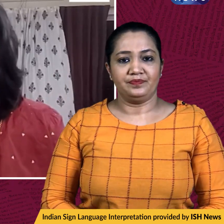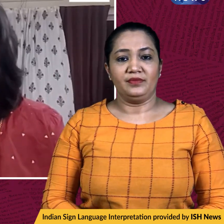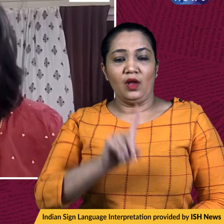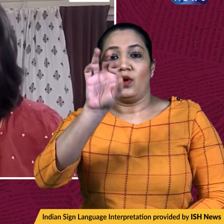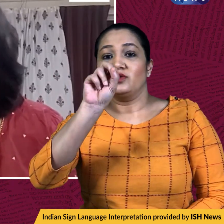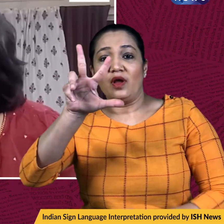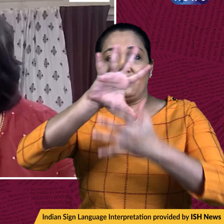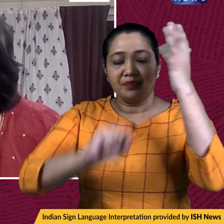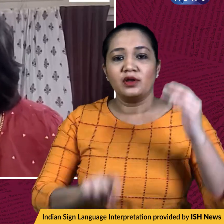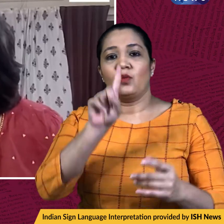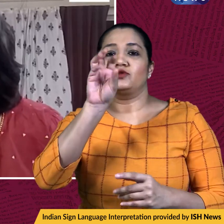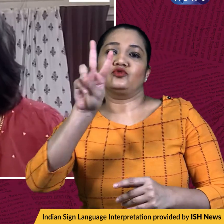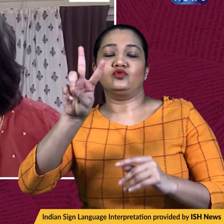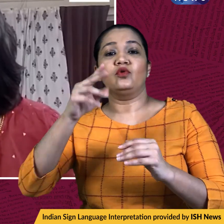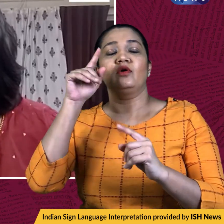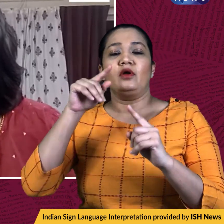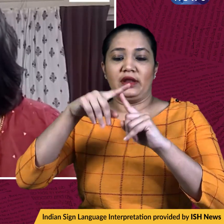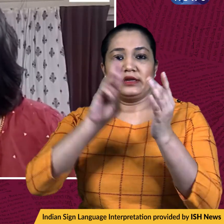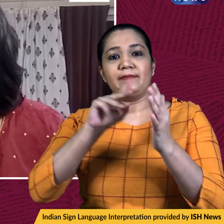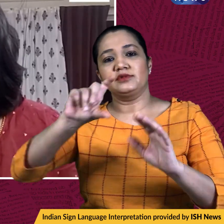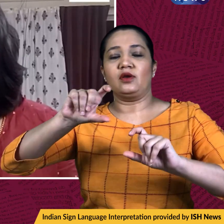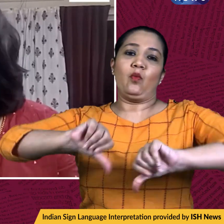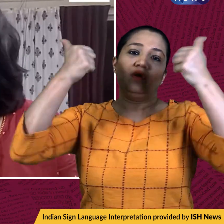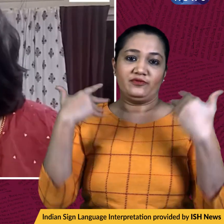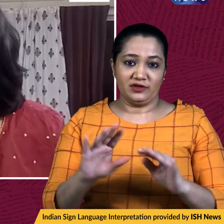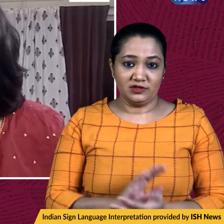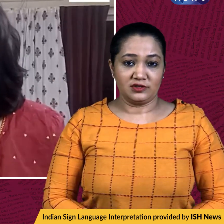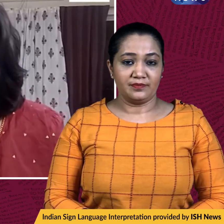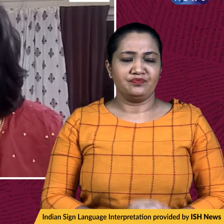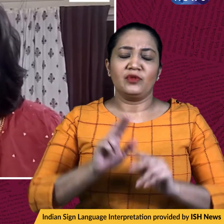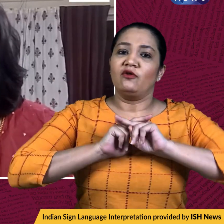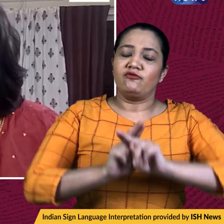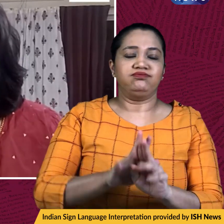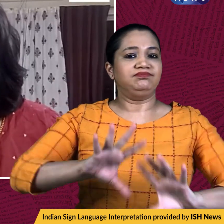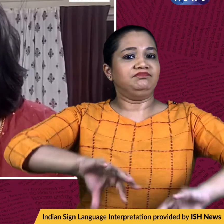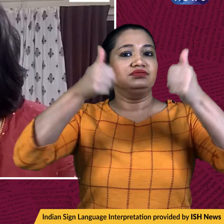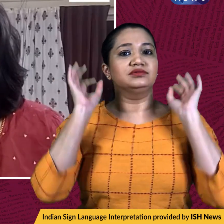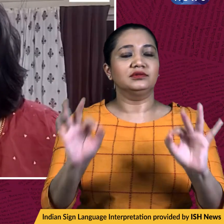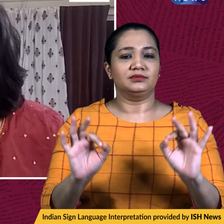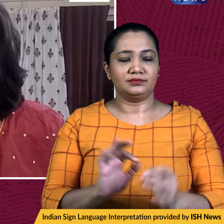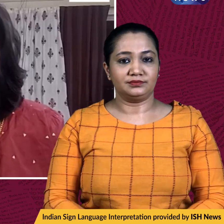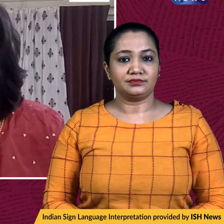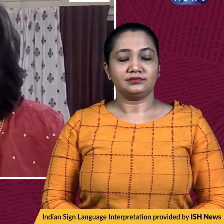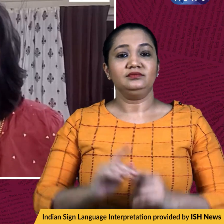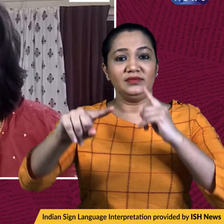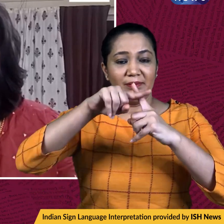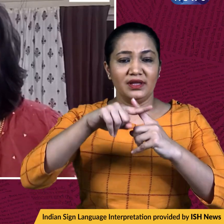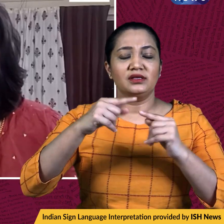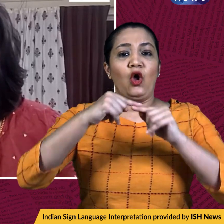108 municipalities in the civic polls, so a sweep there. Also, there's no opposition